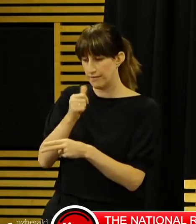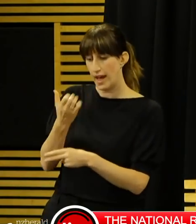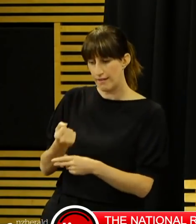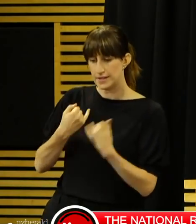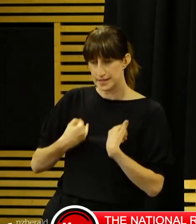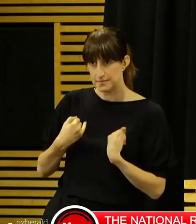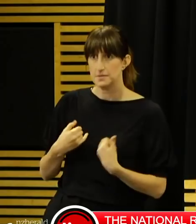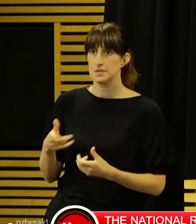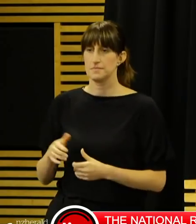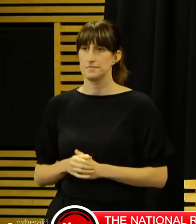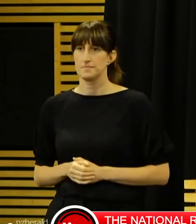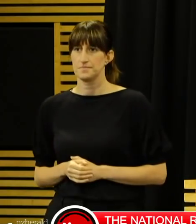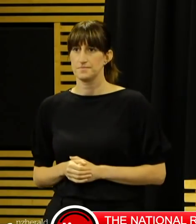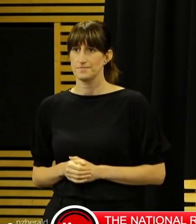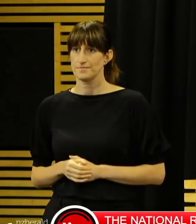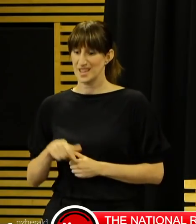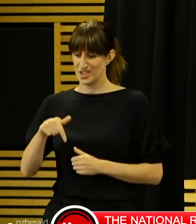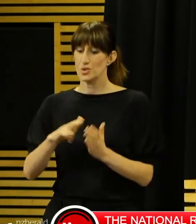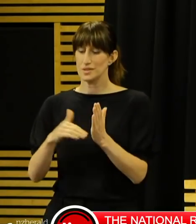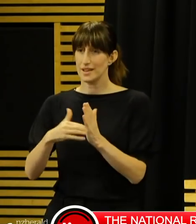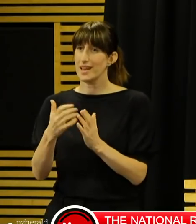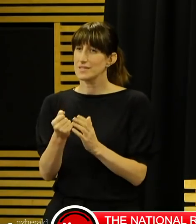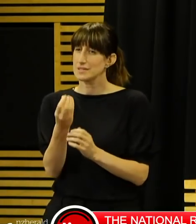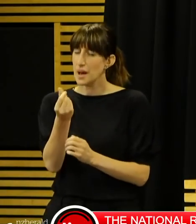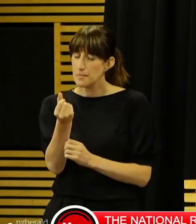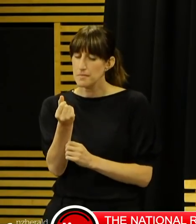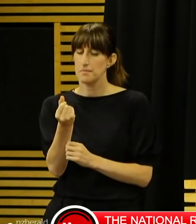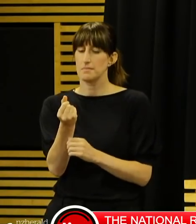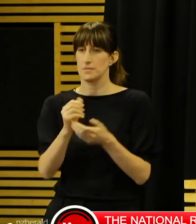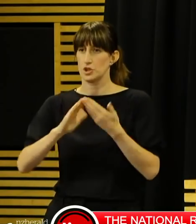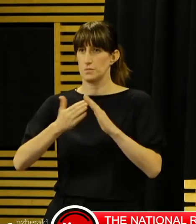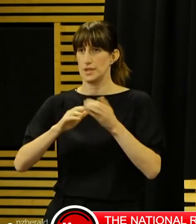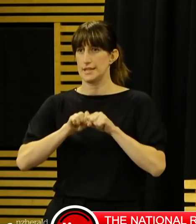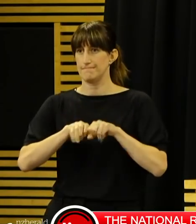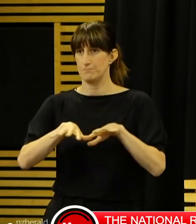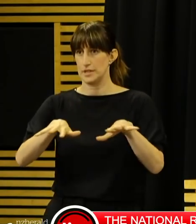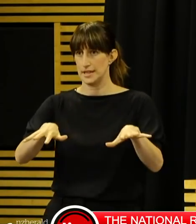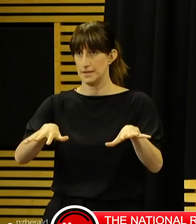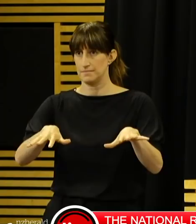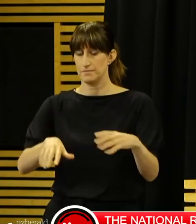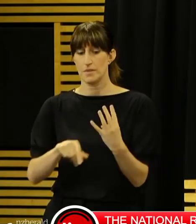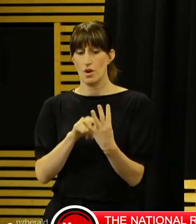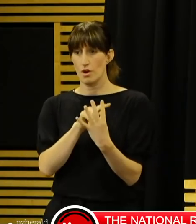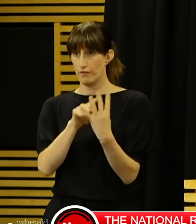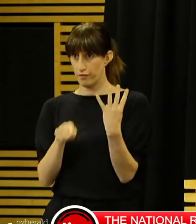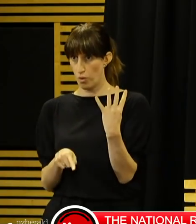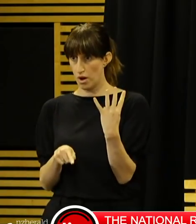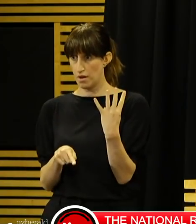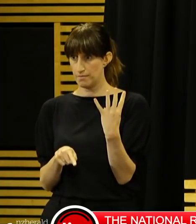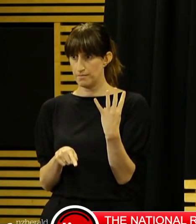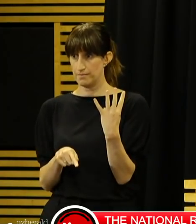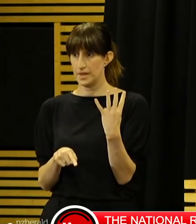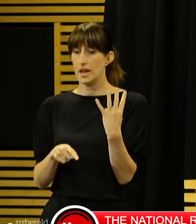So we do have some community transmission in New Zealand, this has been, four cases are categorised as community